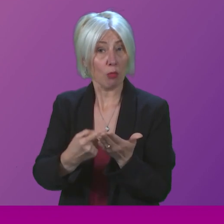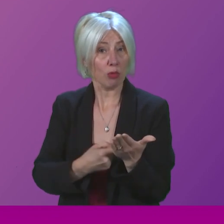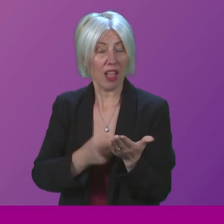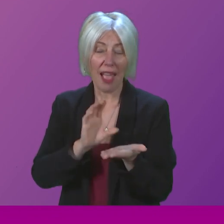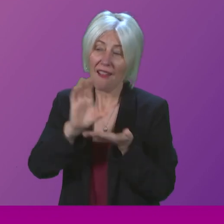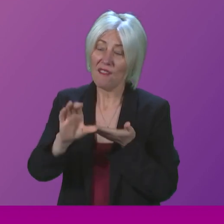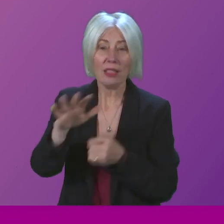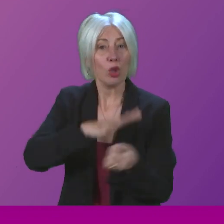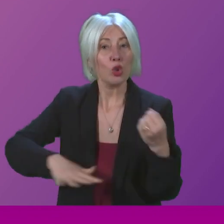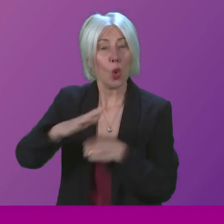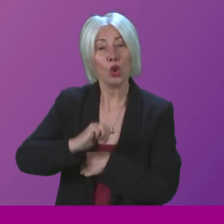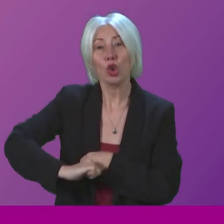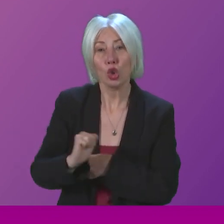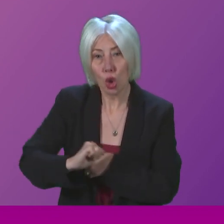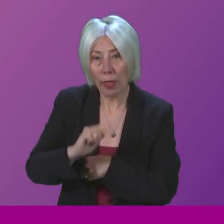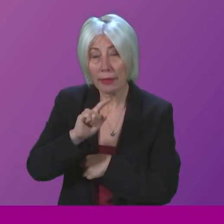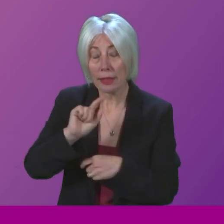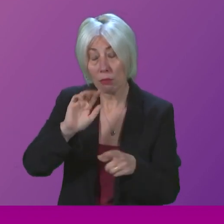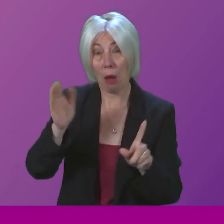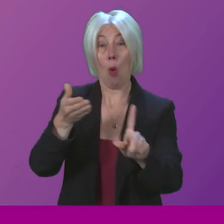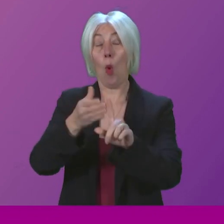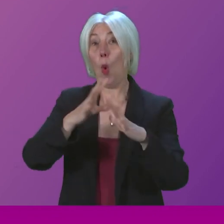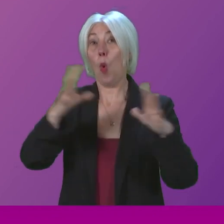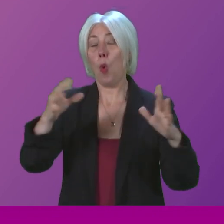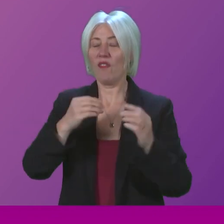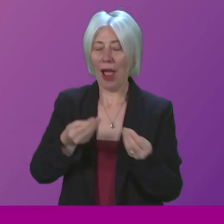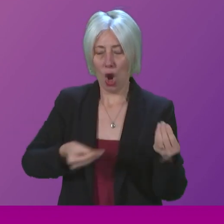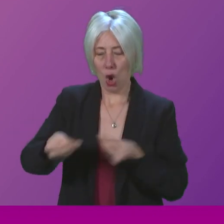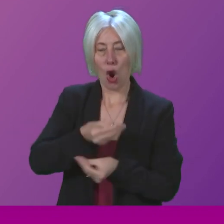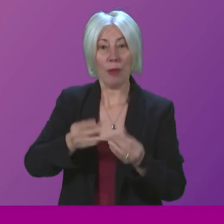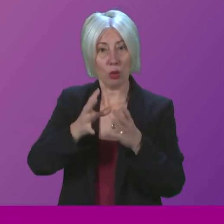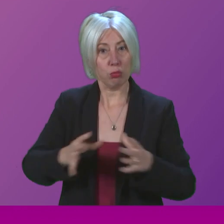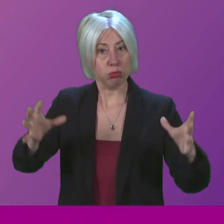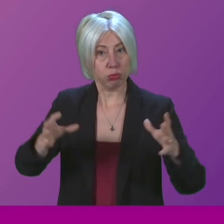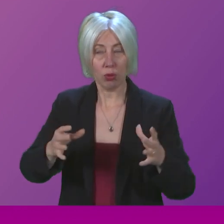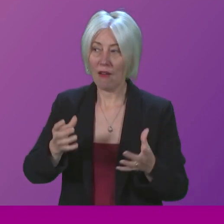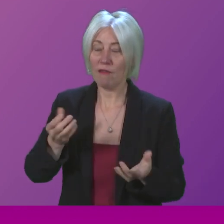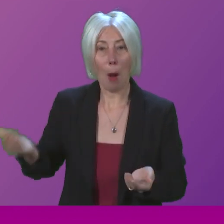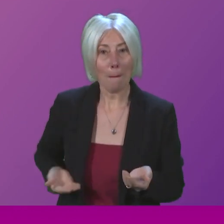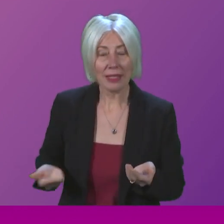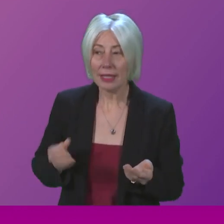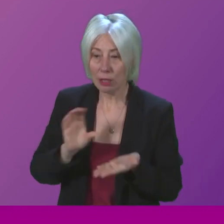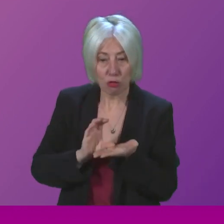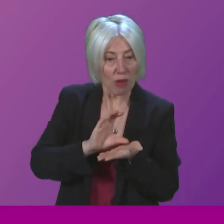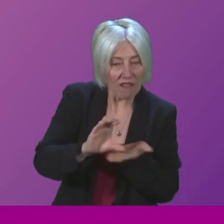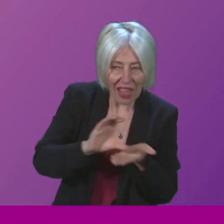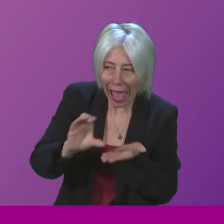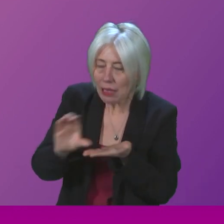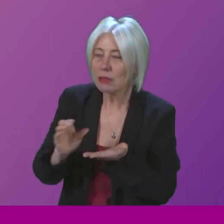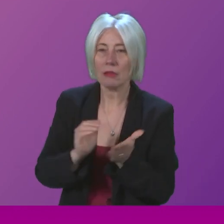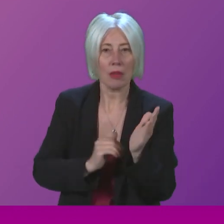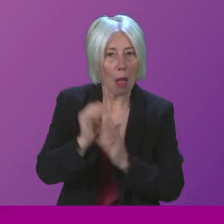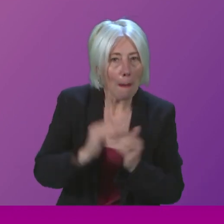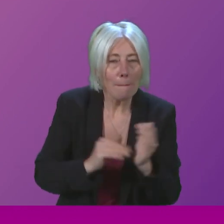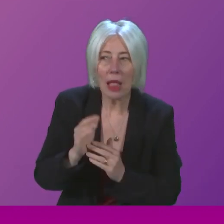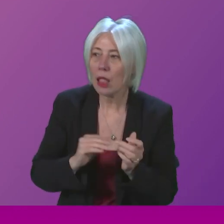in Scotland as one part of an ambitious plan to grow our economy, to incentivise businesses to invest, to build, and